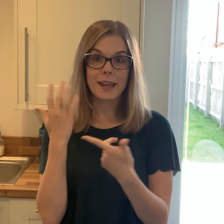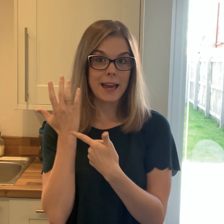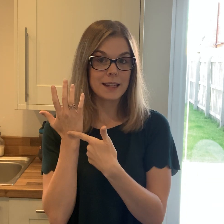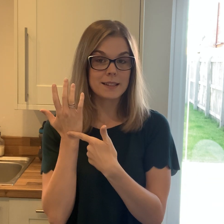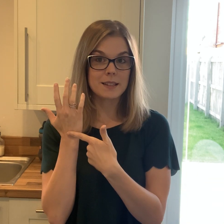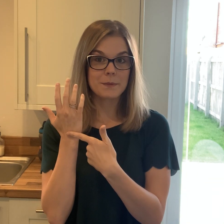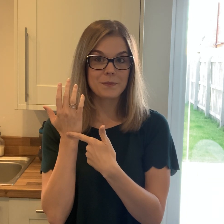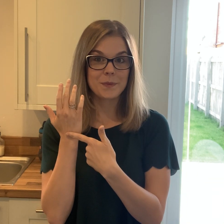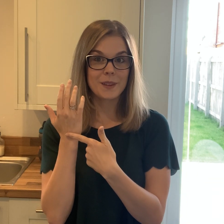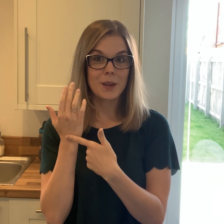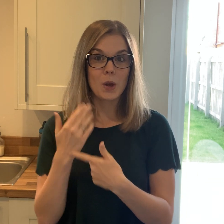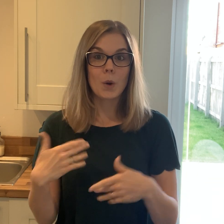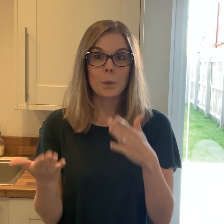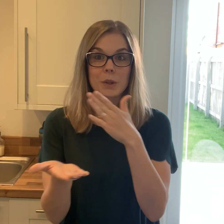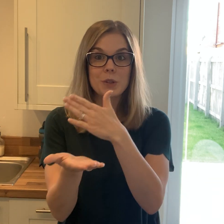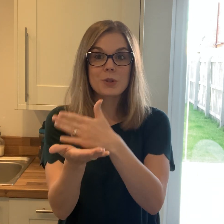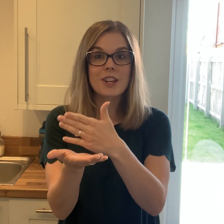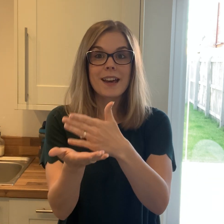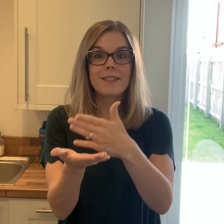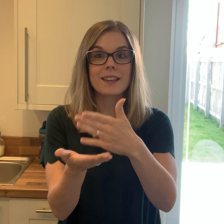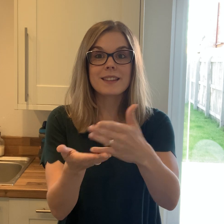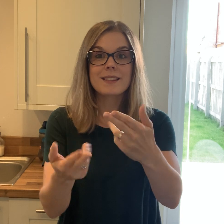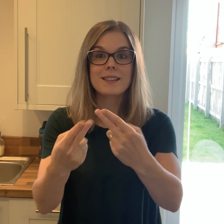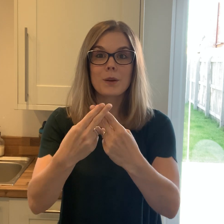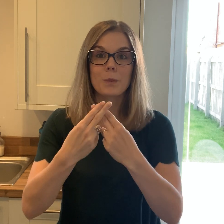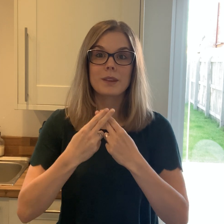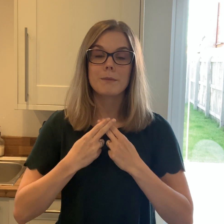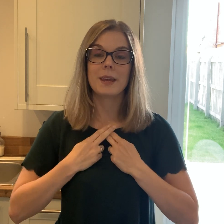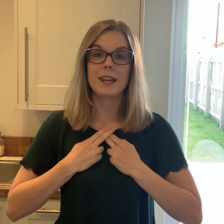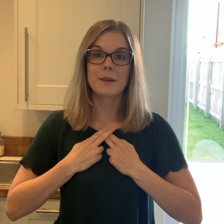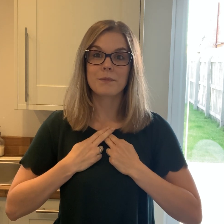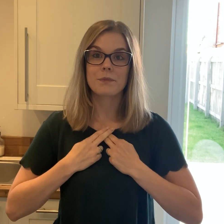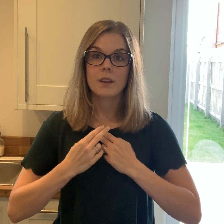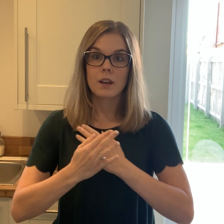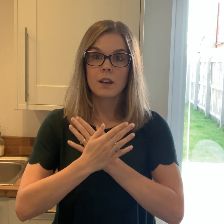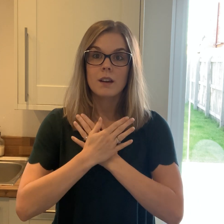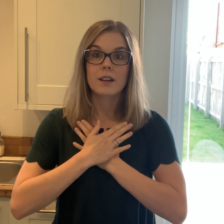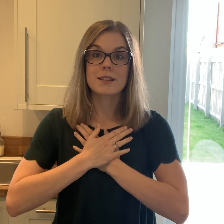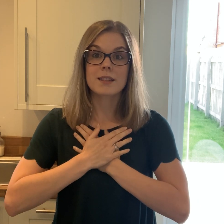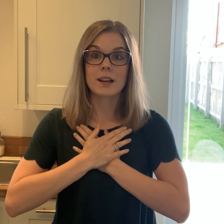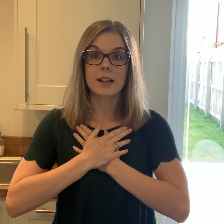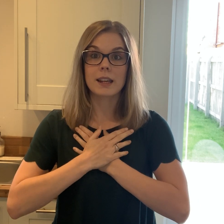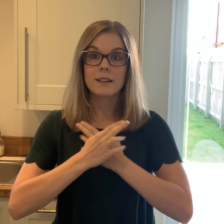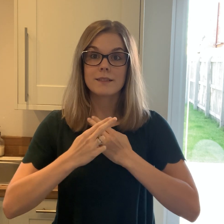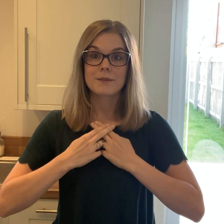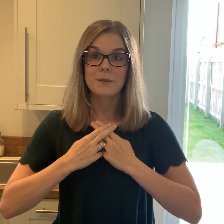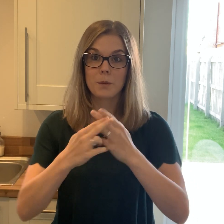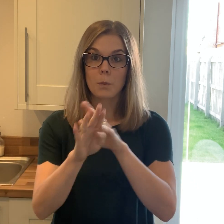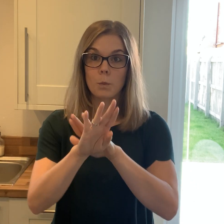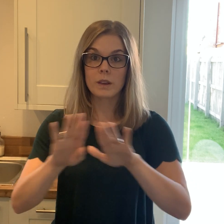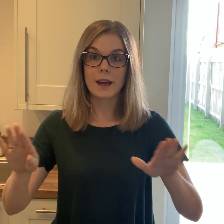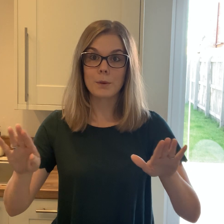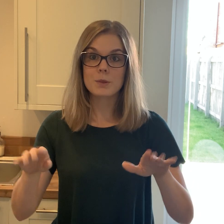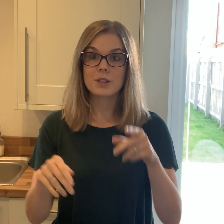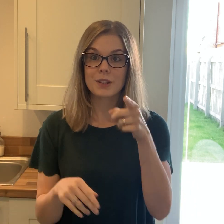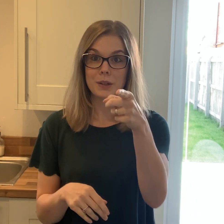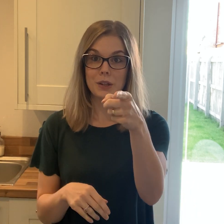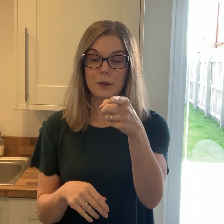hand. Will you share this with me? Because darling, without you.